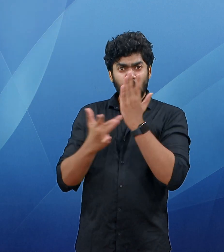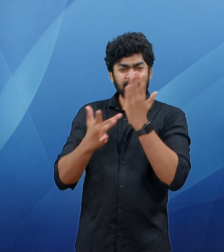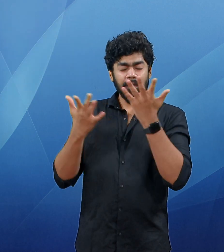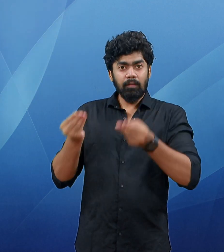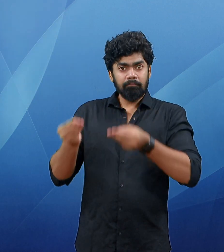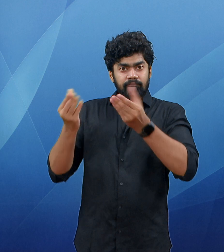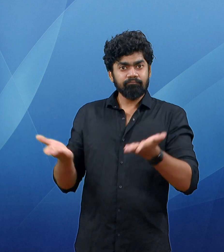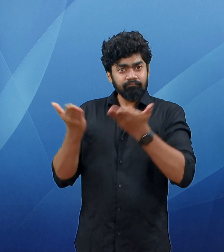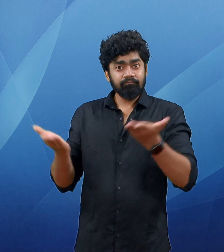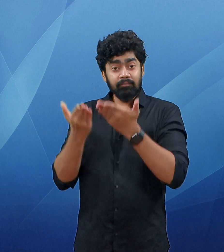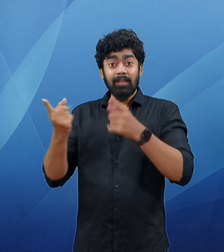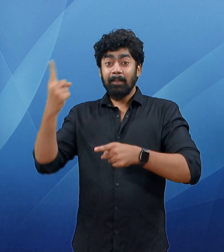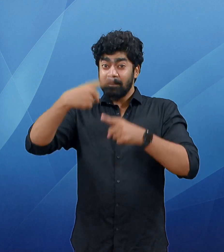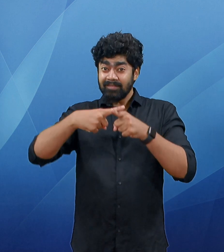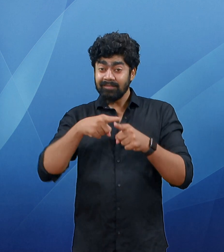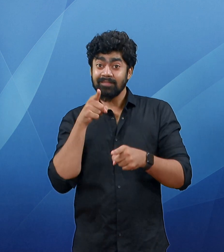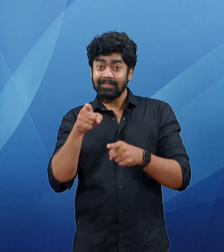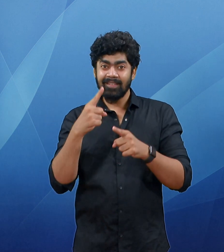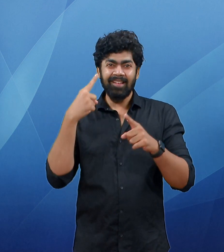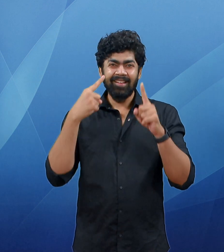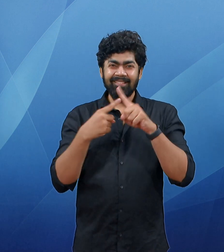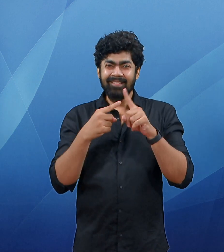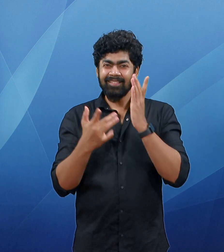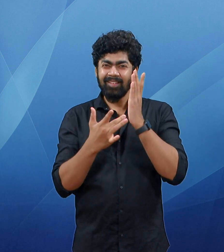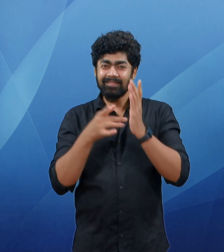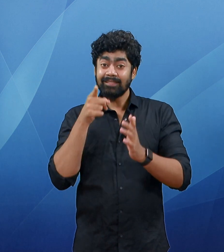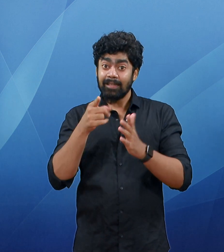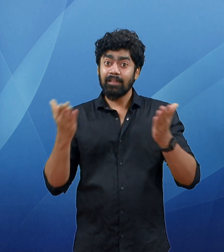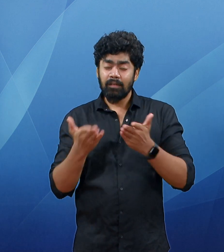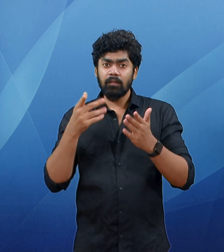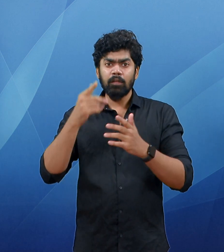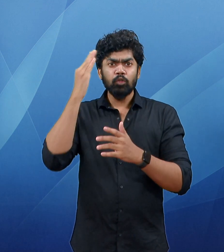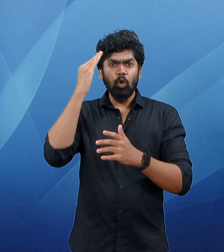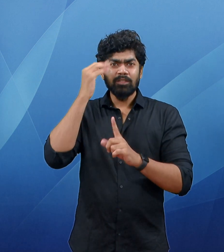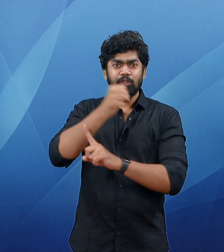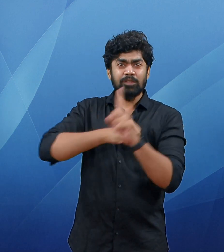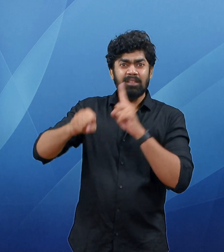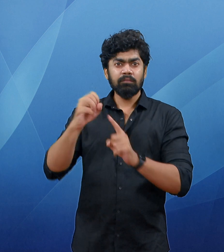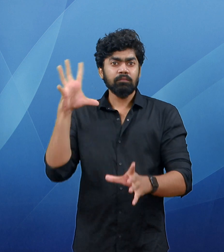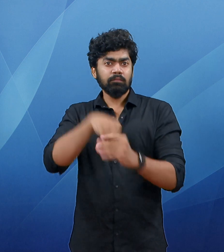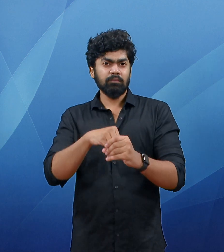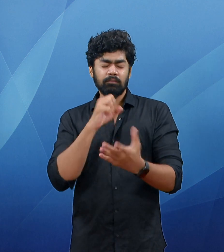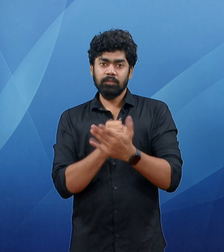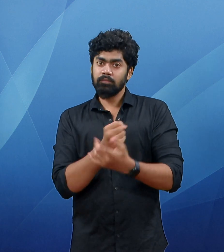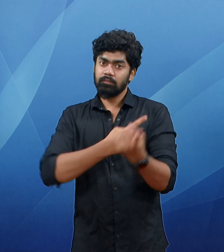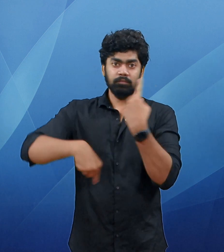policy sets a target for the state to garner 10% of the IT and electronics industry market share of the country